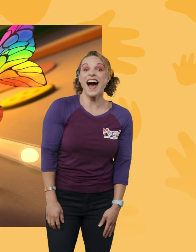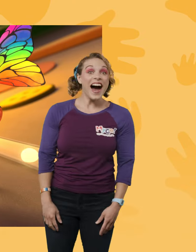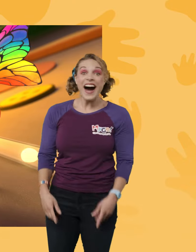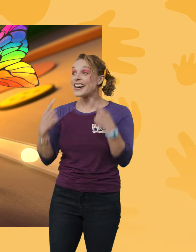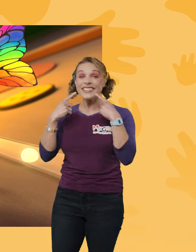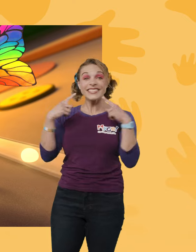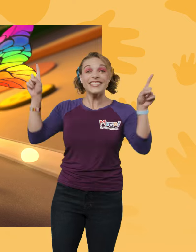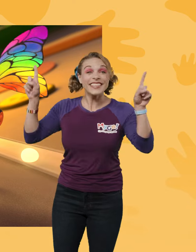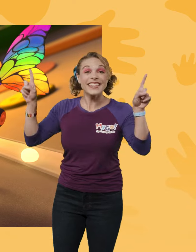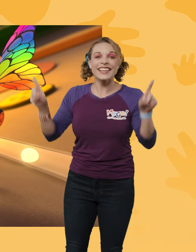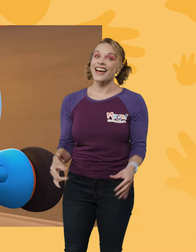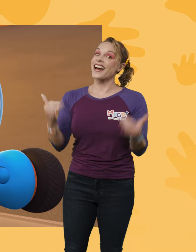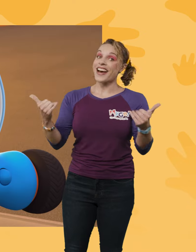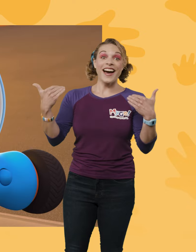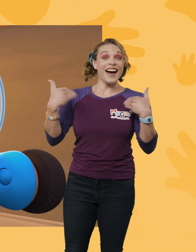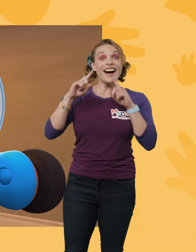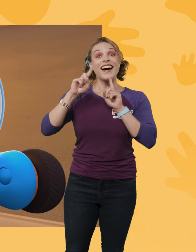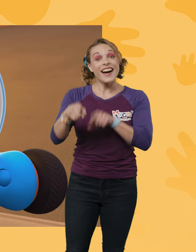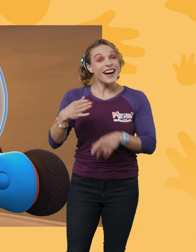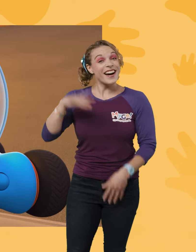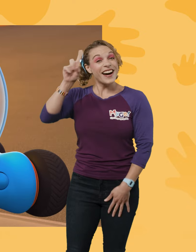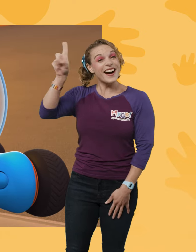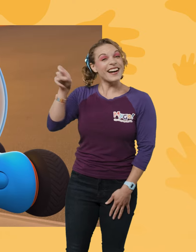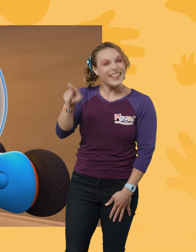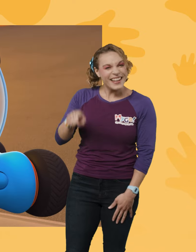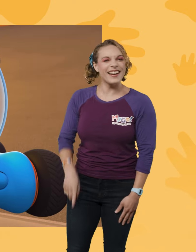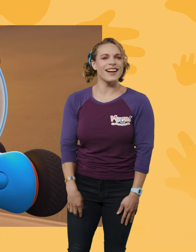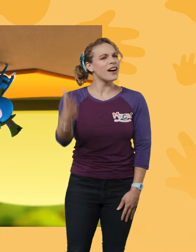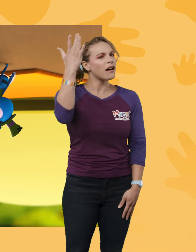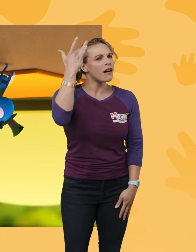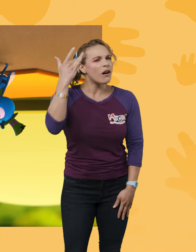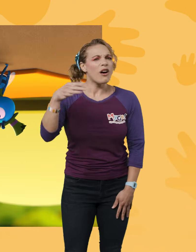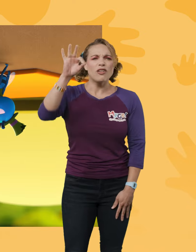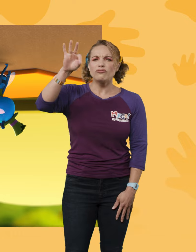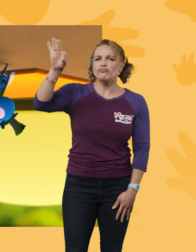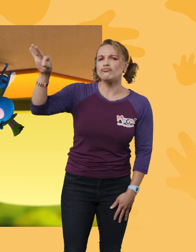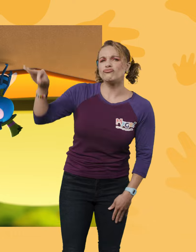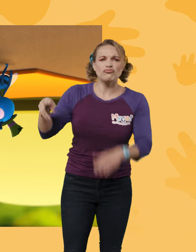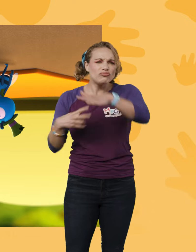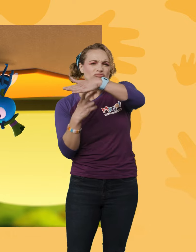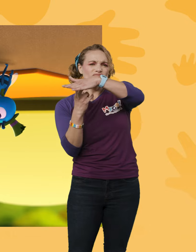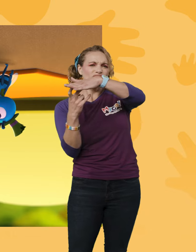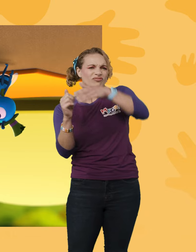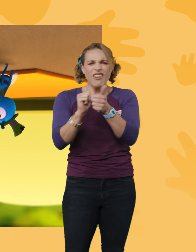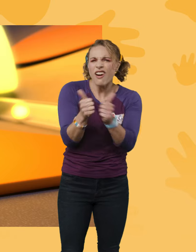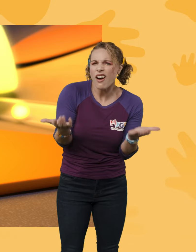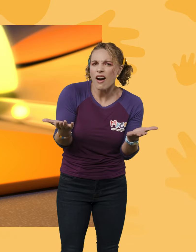We did it! And I have the answer to my question. How do flies walk on the ceiling? Fly